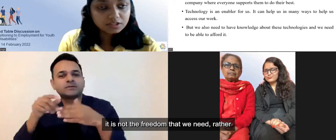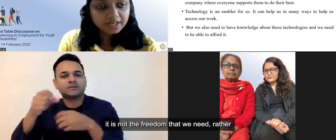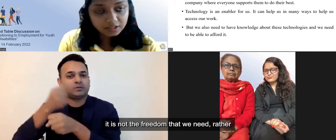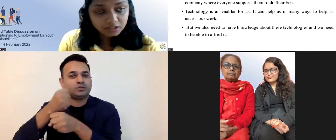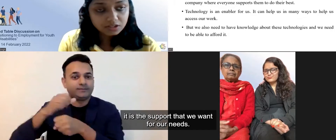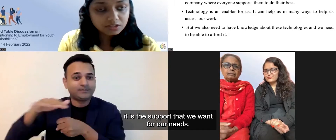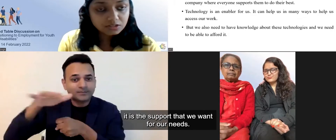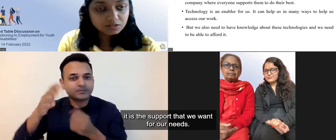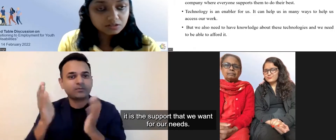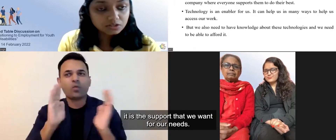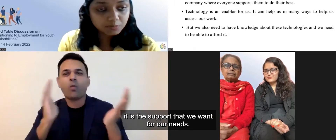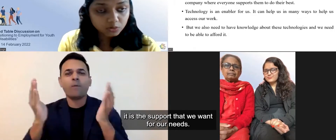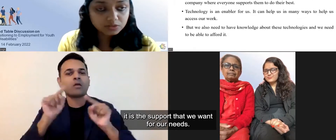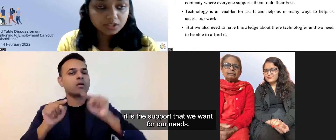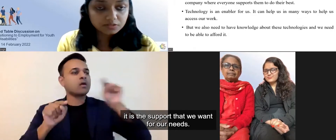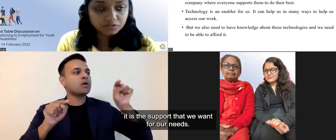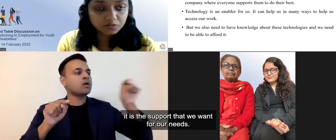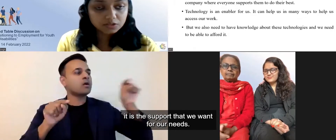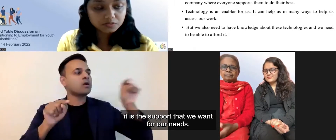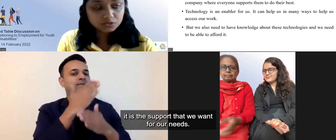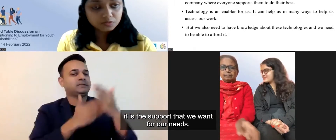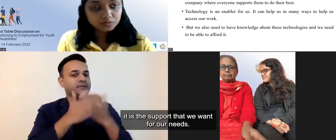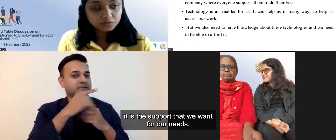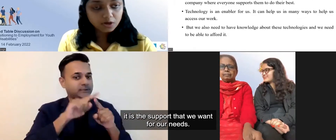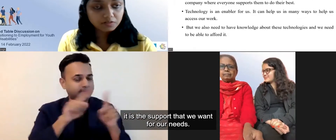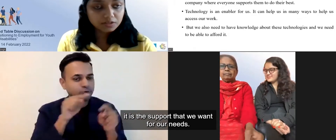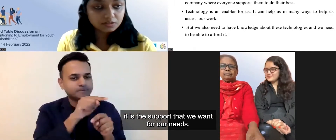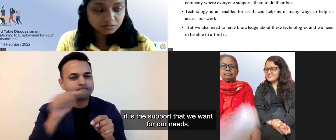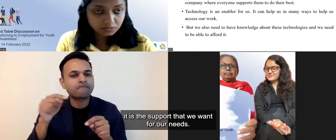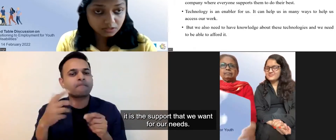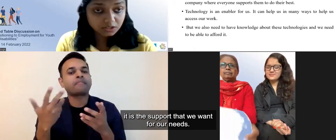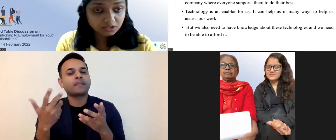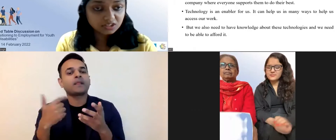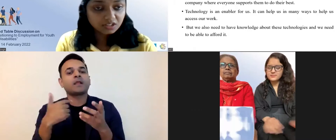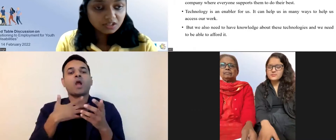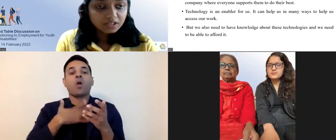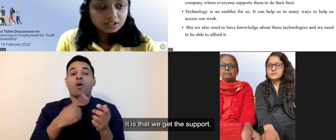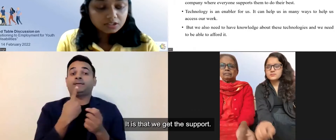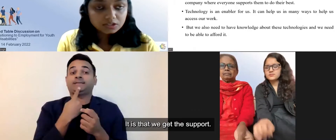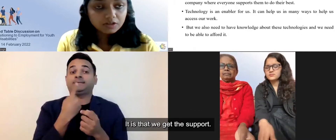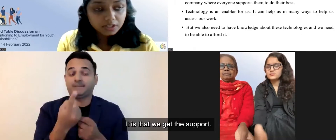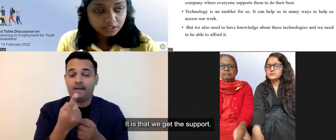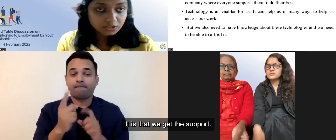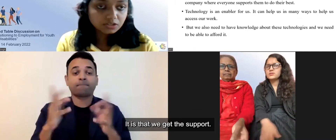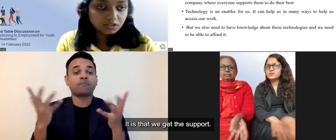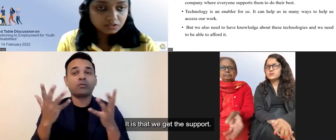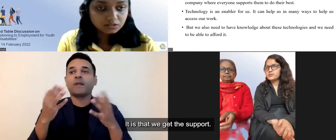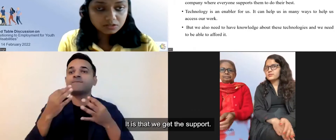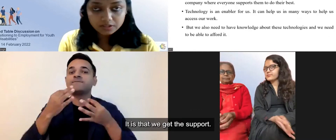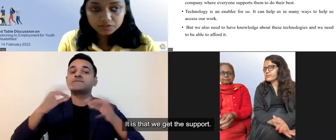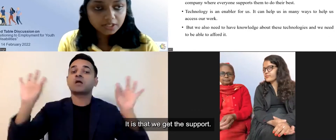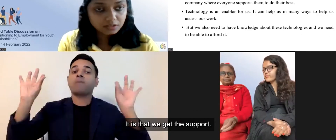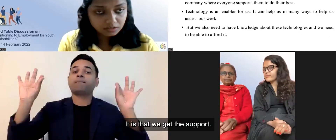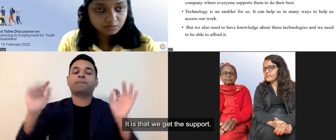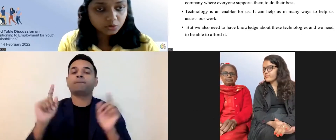rather it is the support that we want for our needs. It is our essential needs